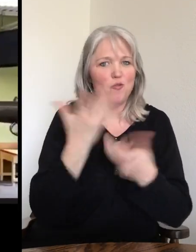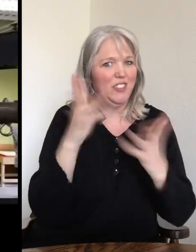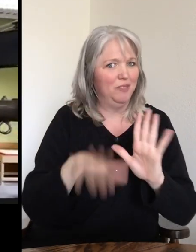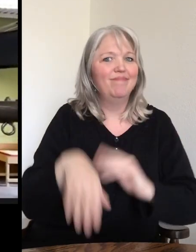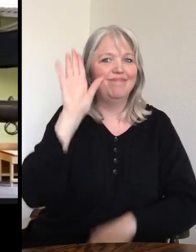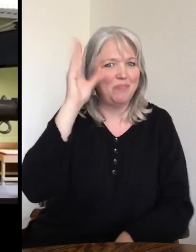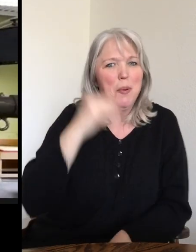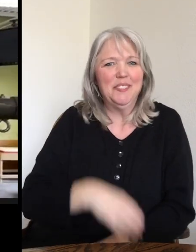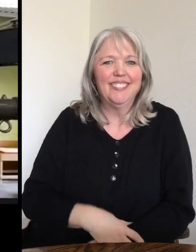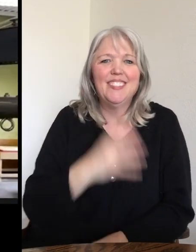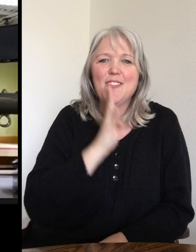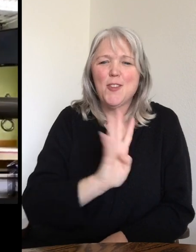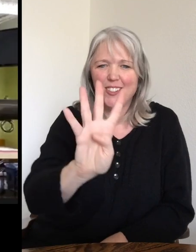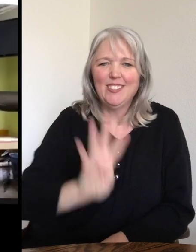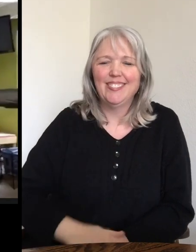grown little boy. He's four years old.